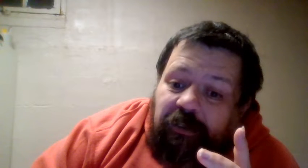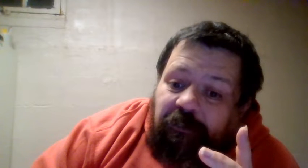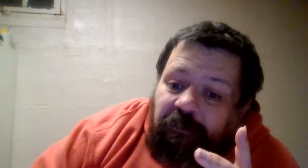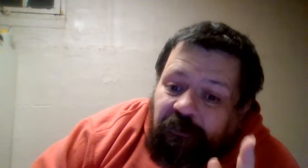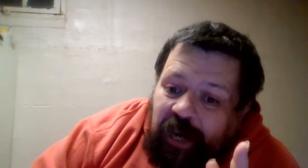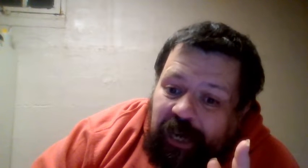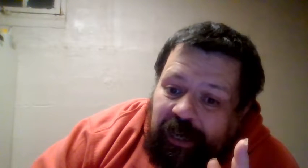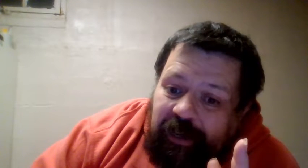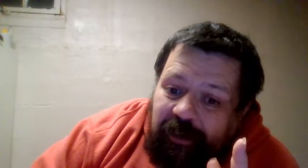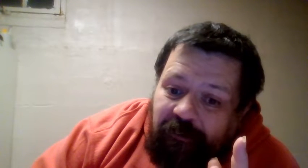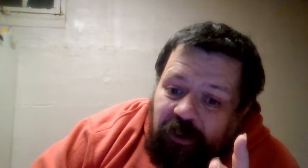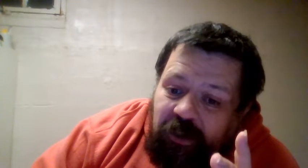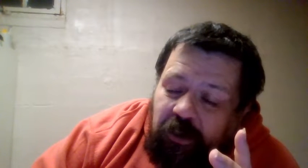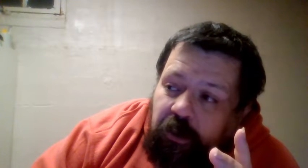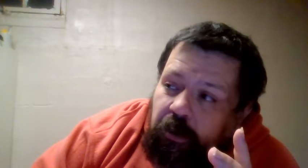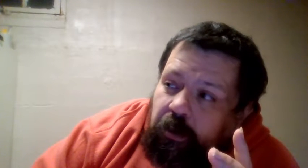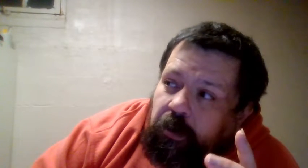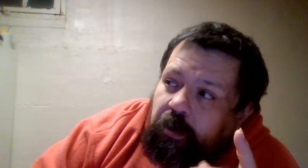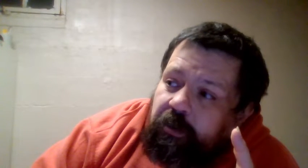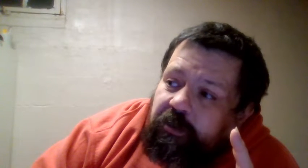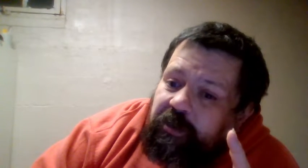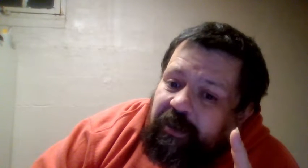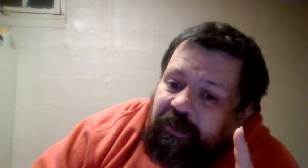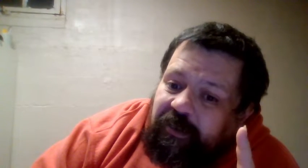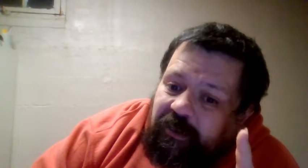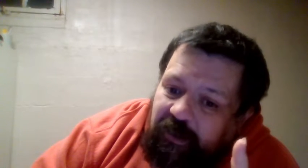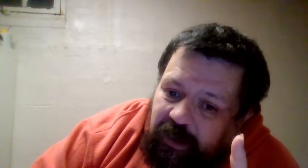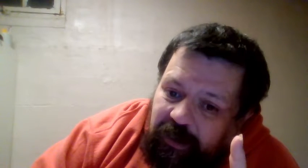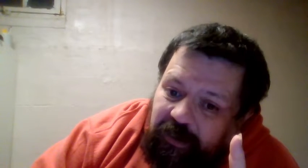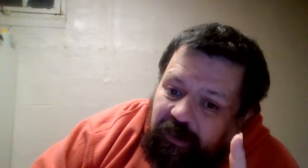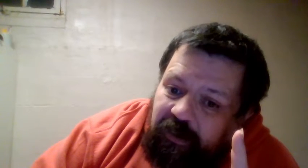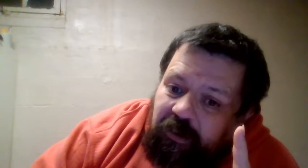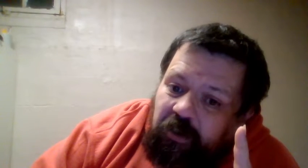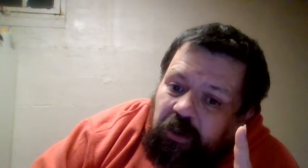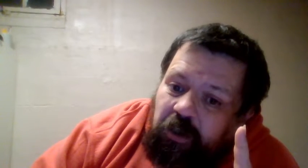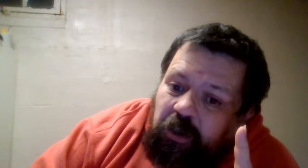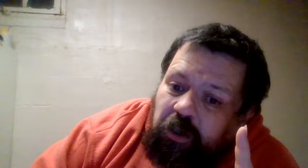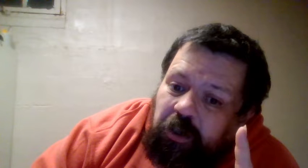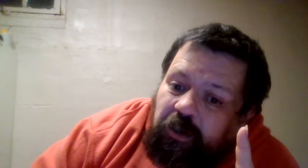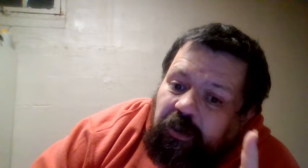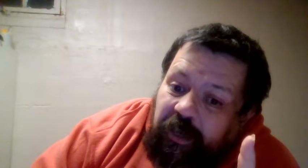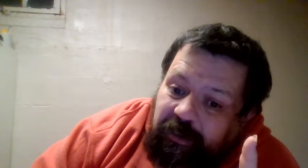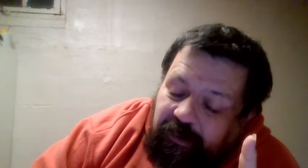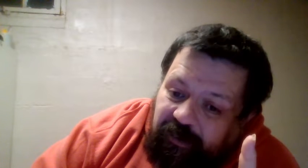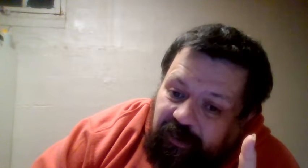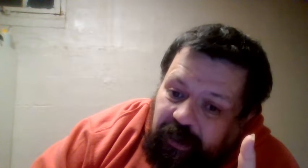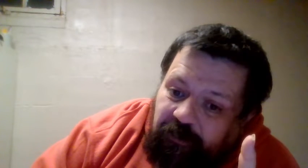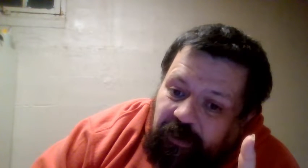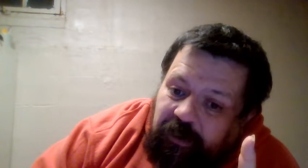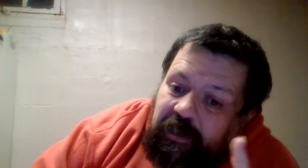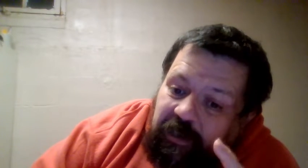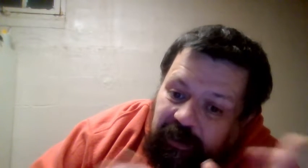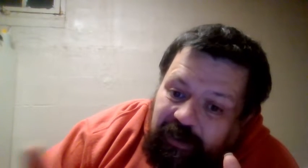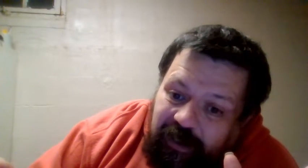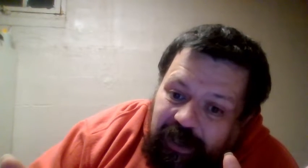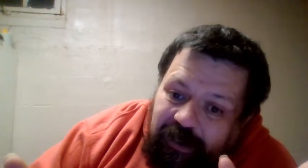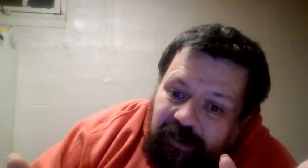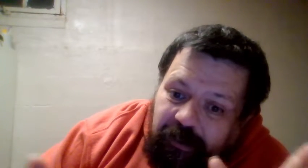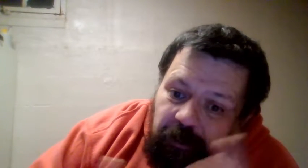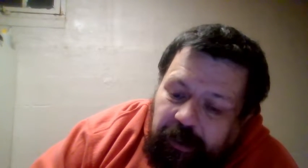2005, 2006, 2007. You see, guys, you see what